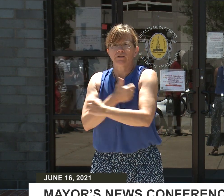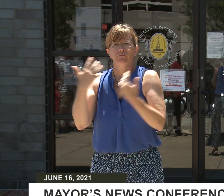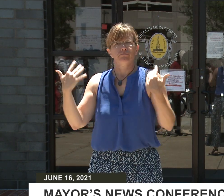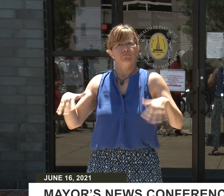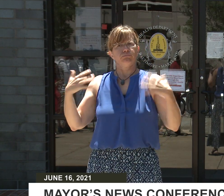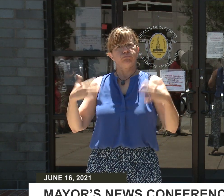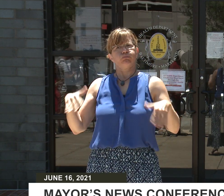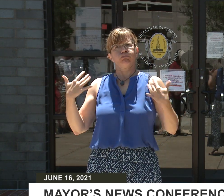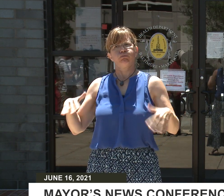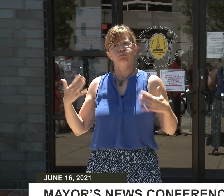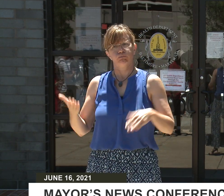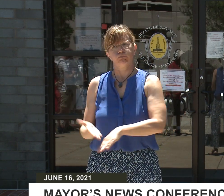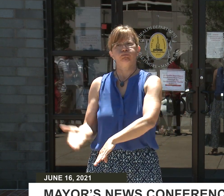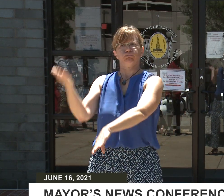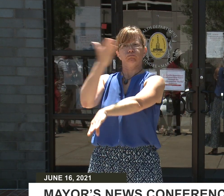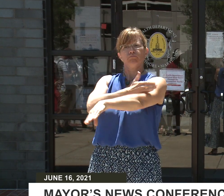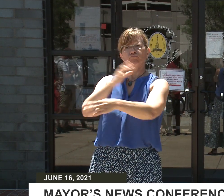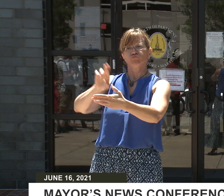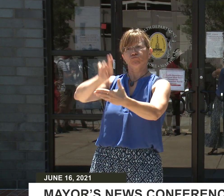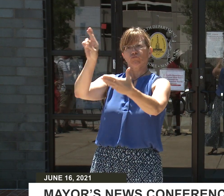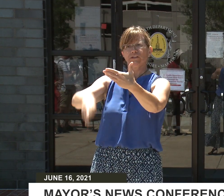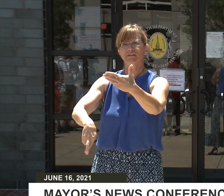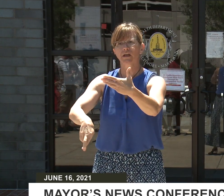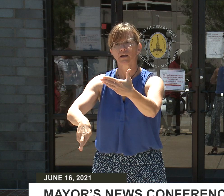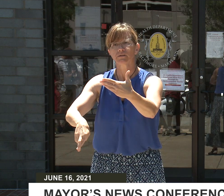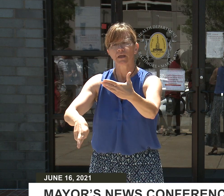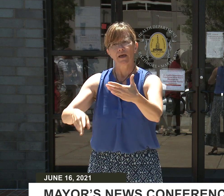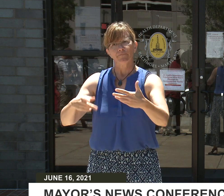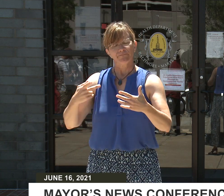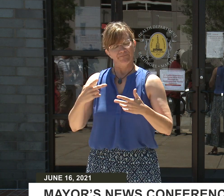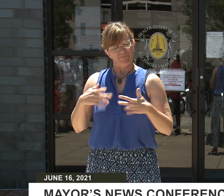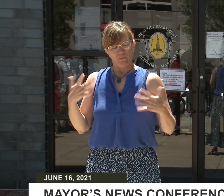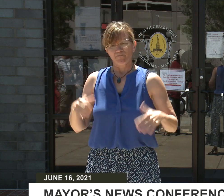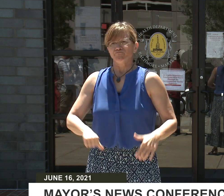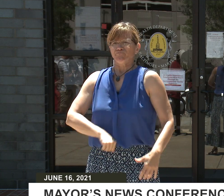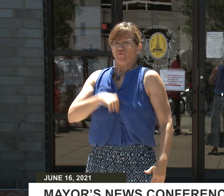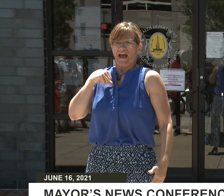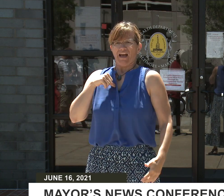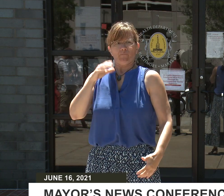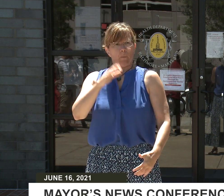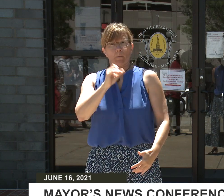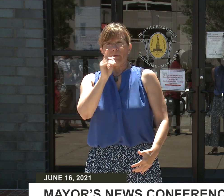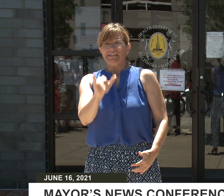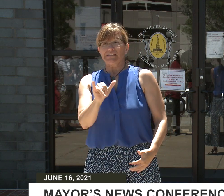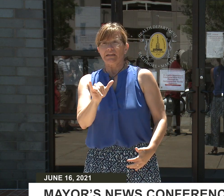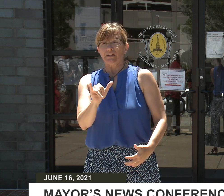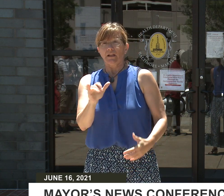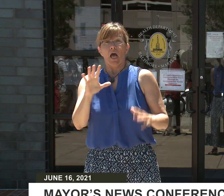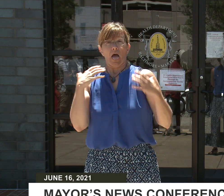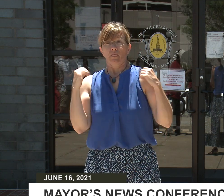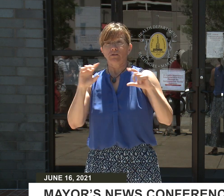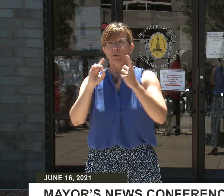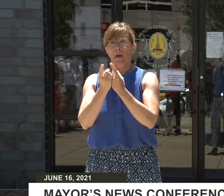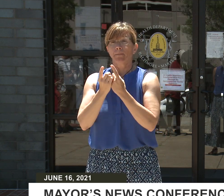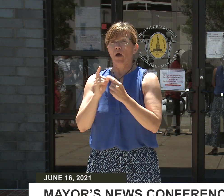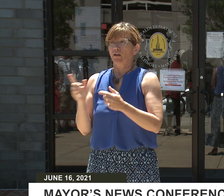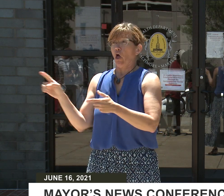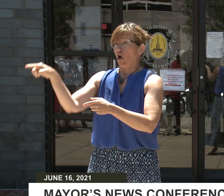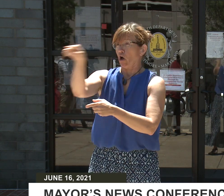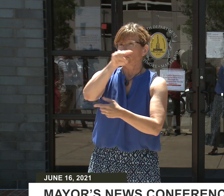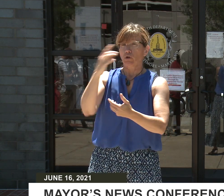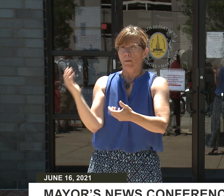cannot be more proud of the work of the Baltimore City Health Department and all of our clinical partners who've contributed to these successes.